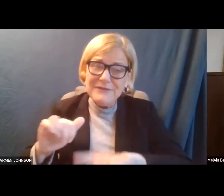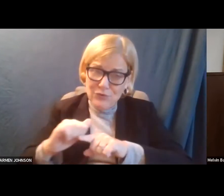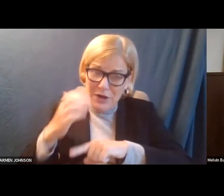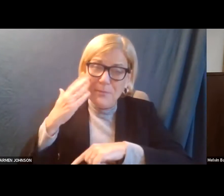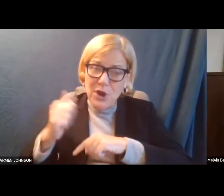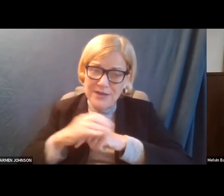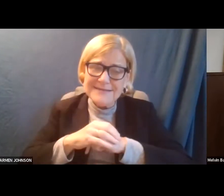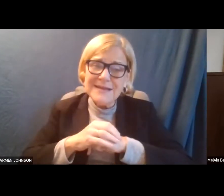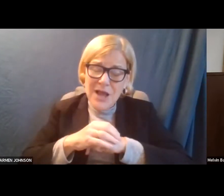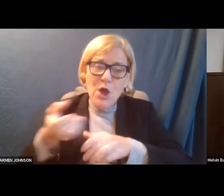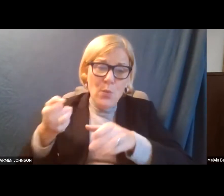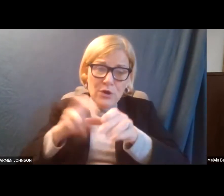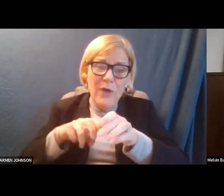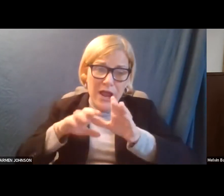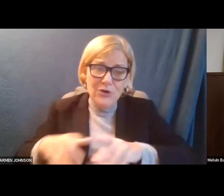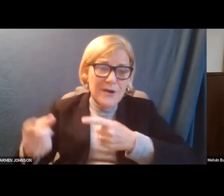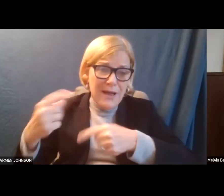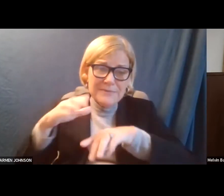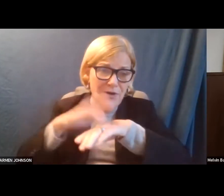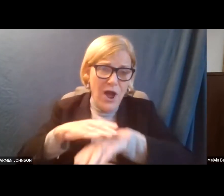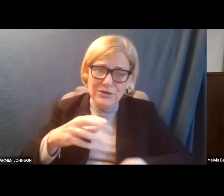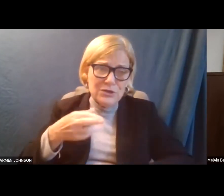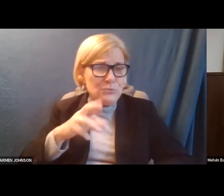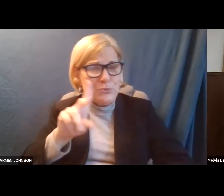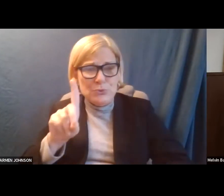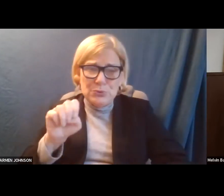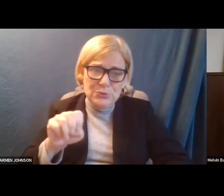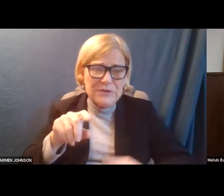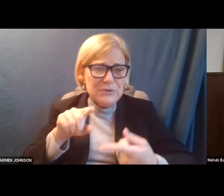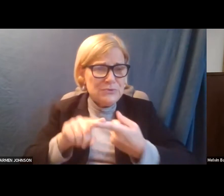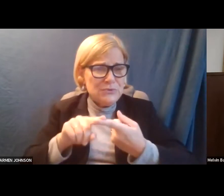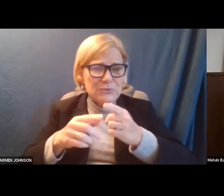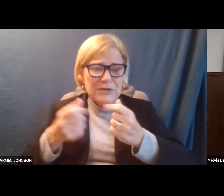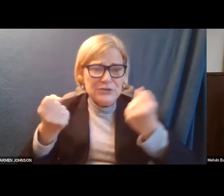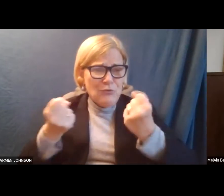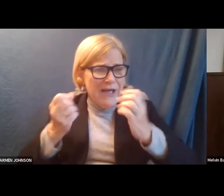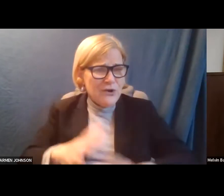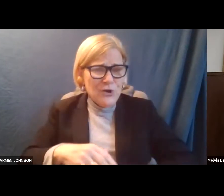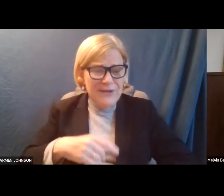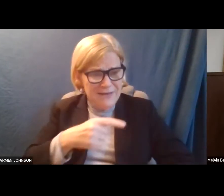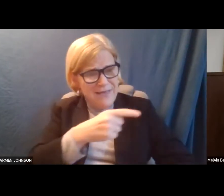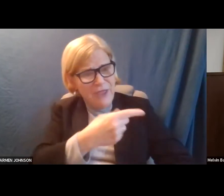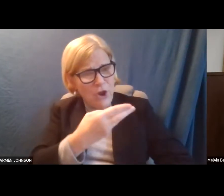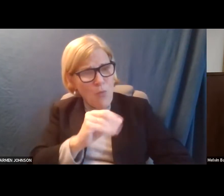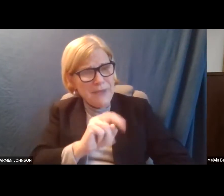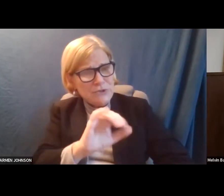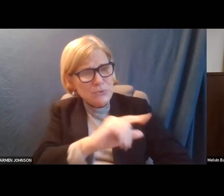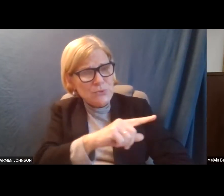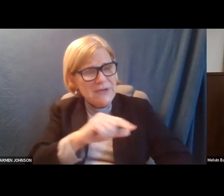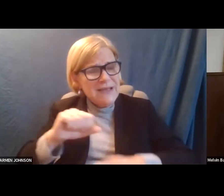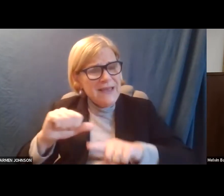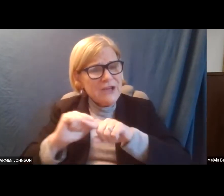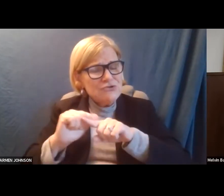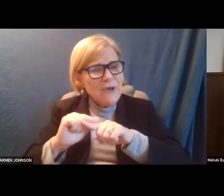when, when a rider gets on is really rude to an operator, it's really, you know, they're human. Also they trained to,